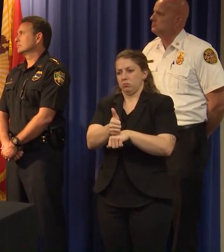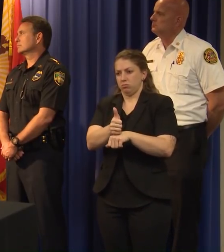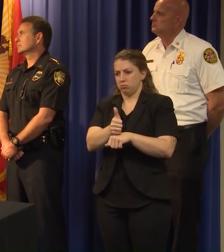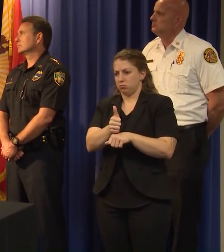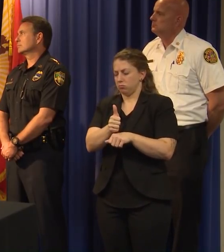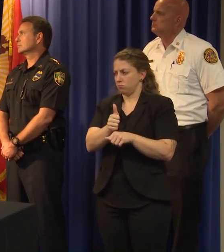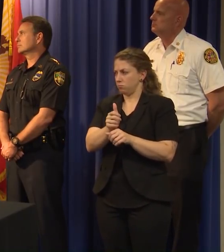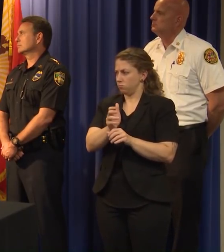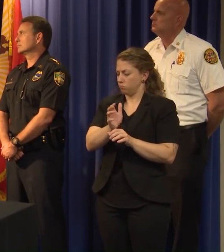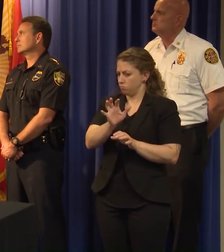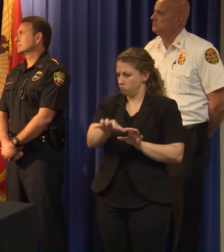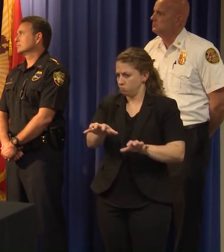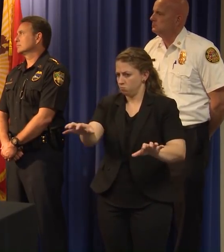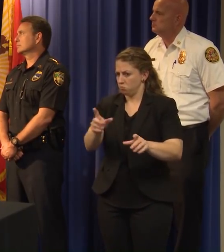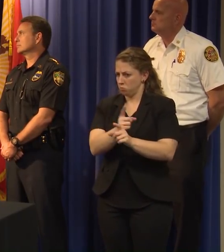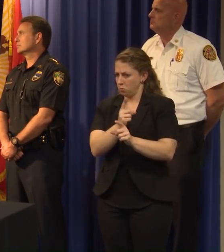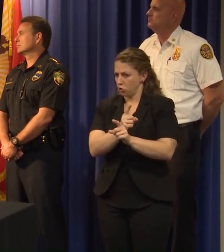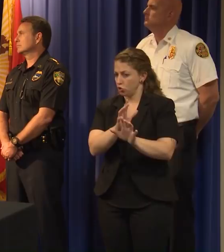Yes.